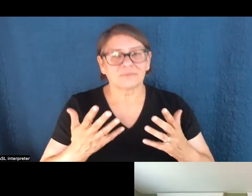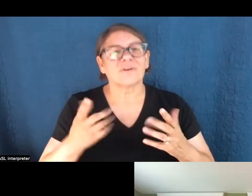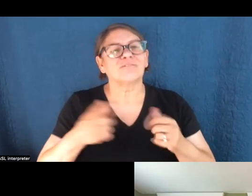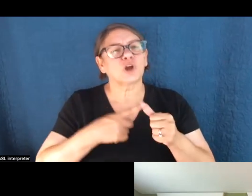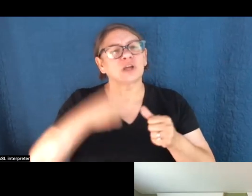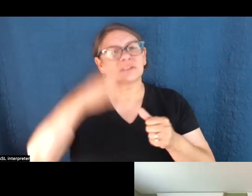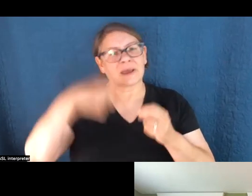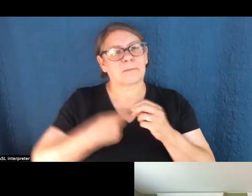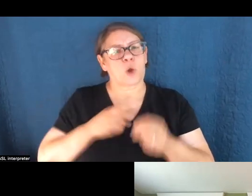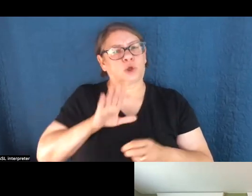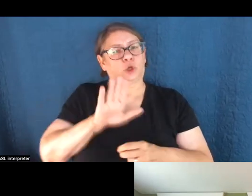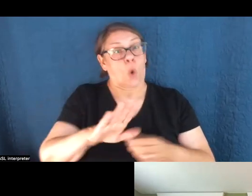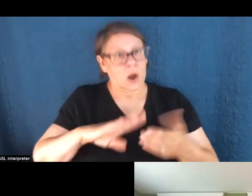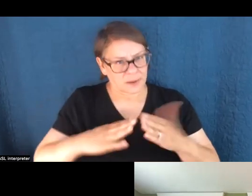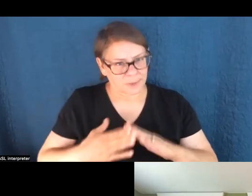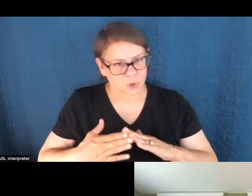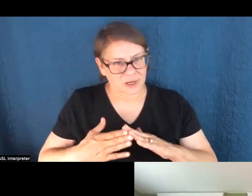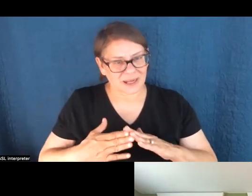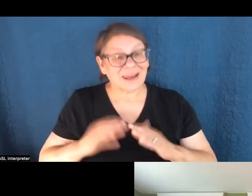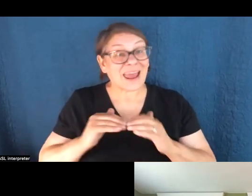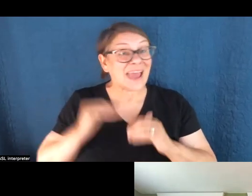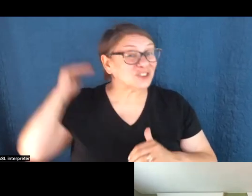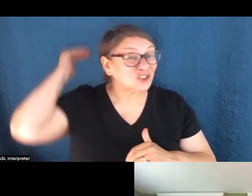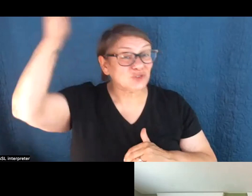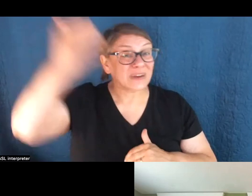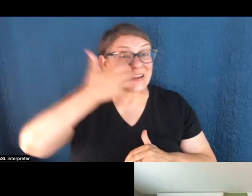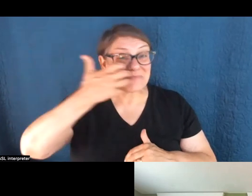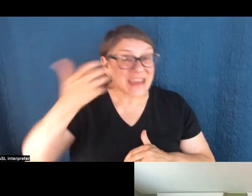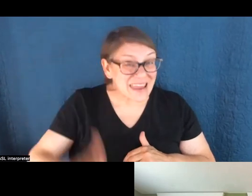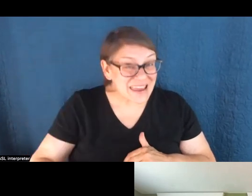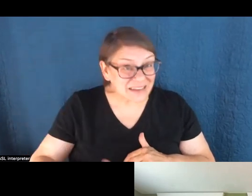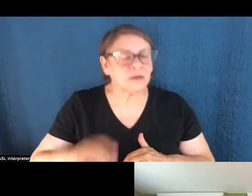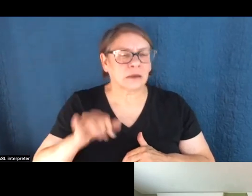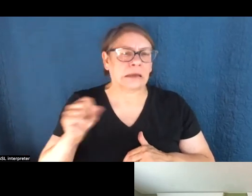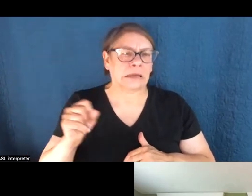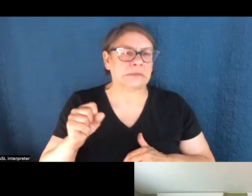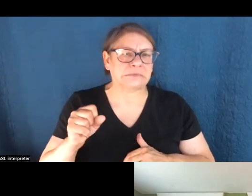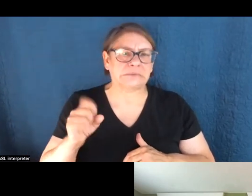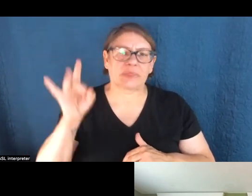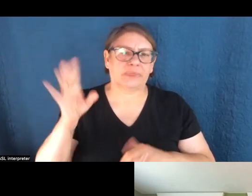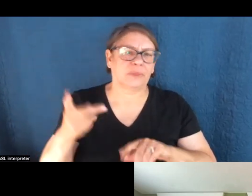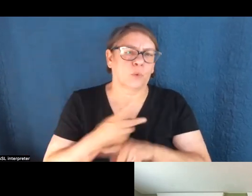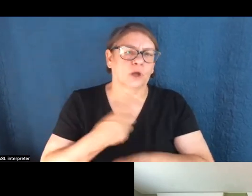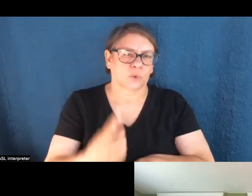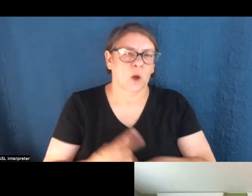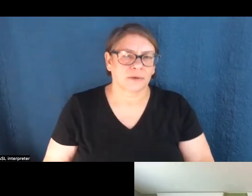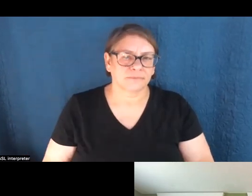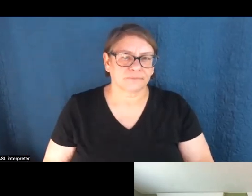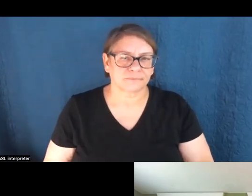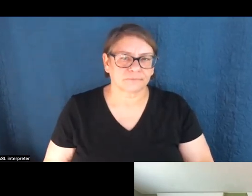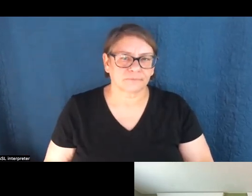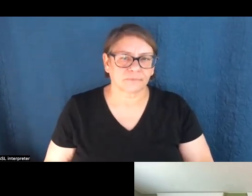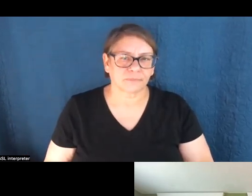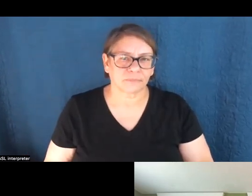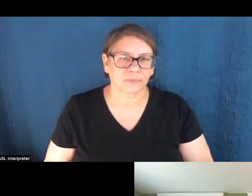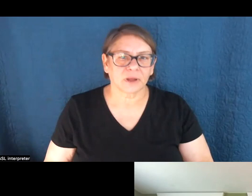happening in your community. Extreme heat is an issue pretty much everywhere. Extreme heat is the deadliest result of climate change. The research shows